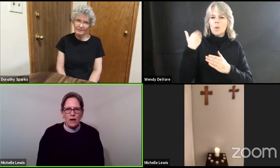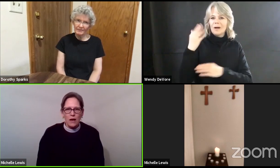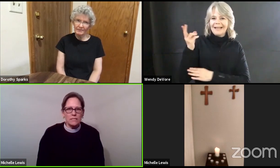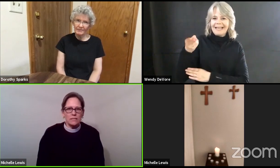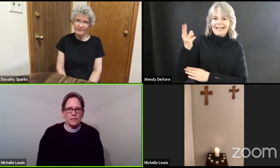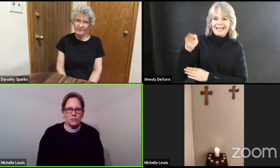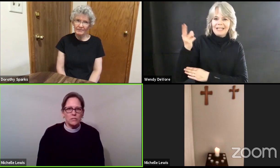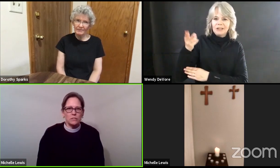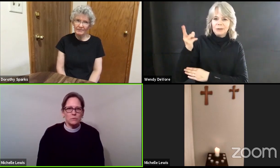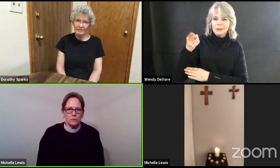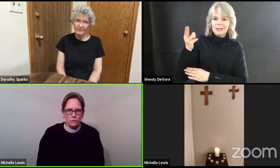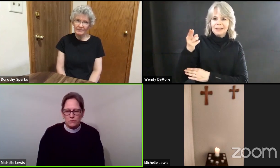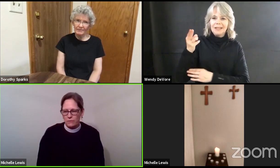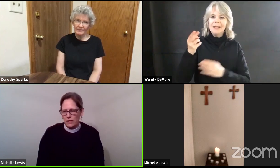reason that Jesus was crucified.